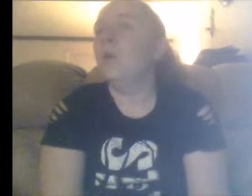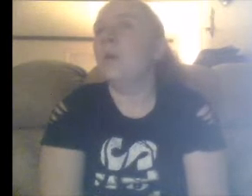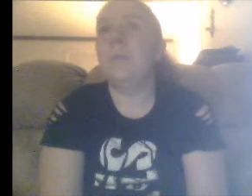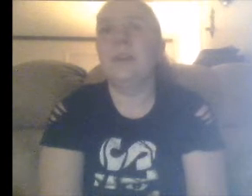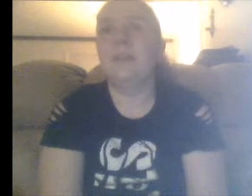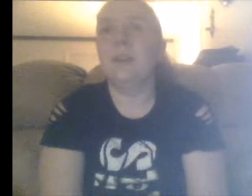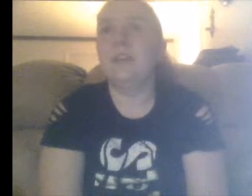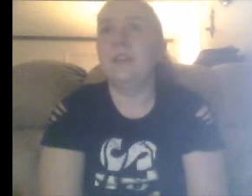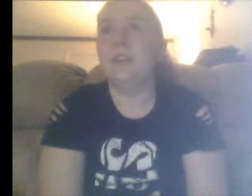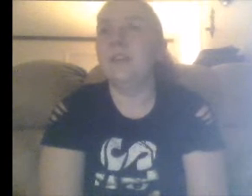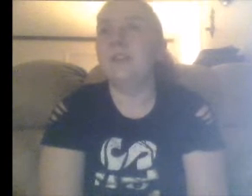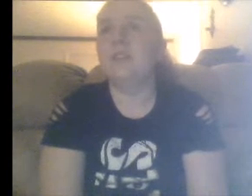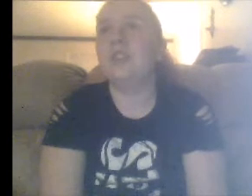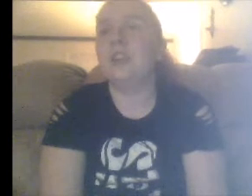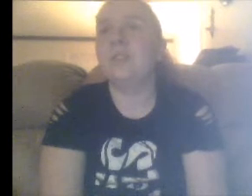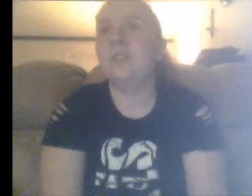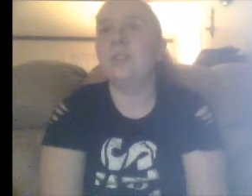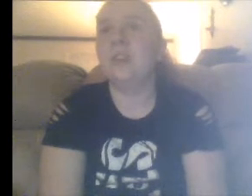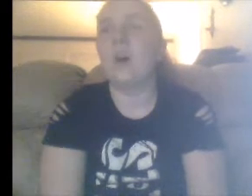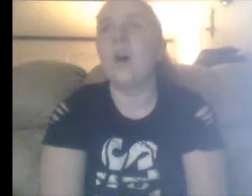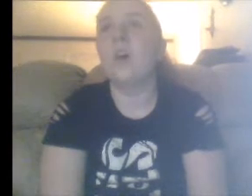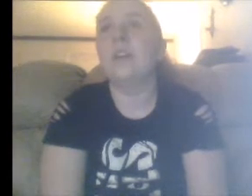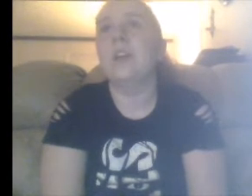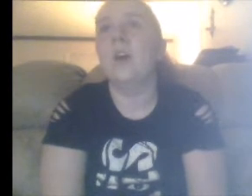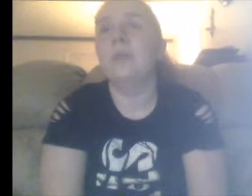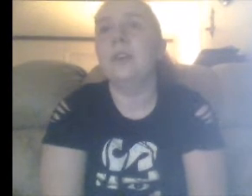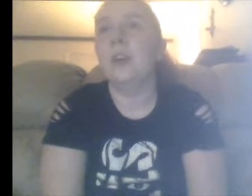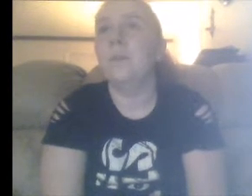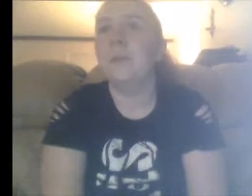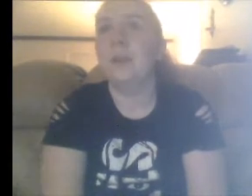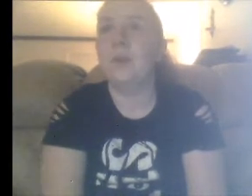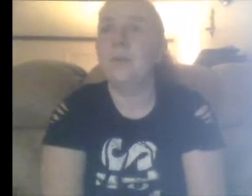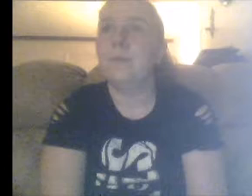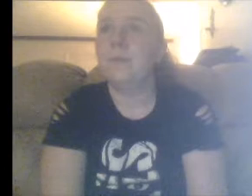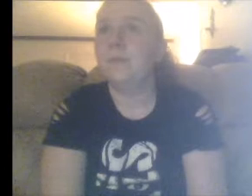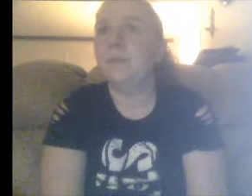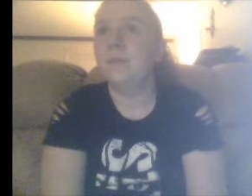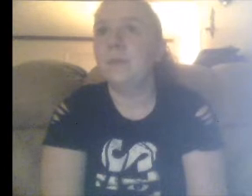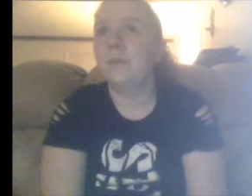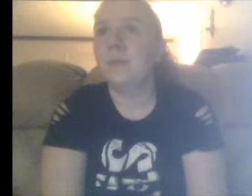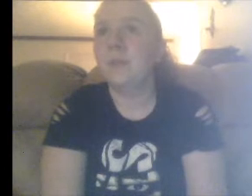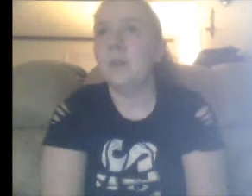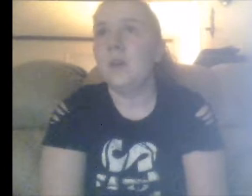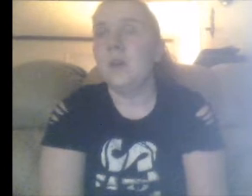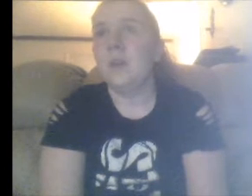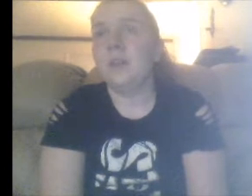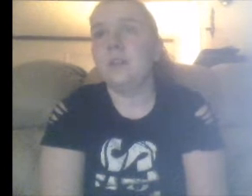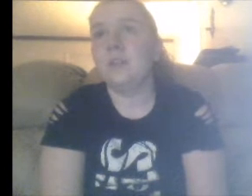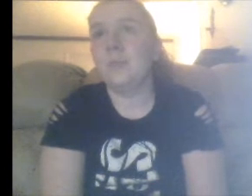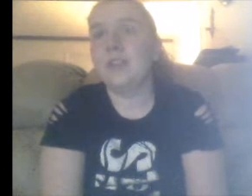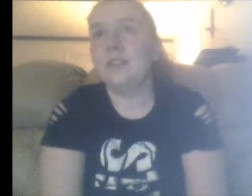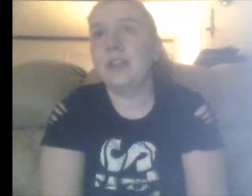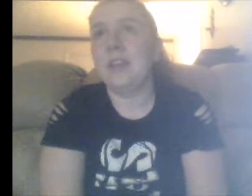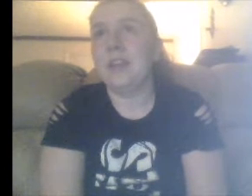Come on, Sasha. This is your chance. It's your chance. Oh, there you go. There you go. There you go. Look Sasha Banks getting in.